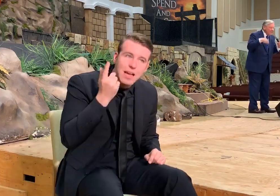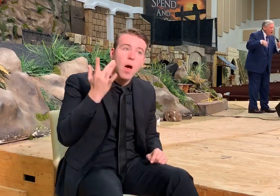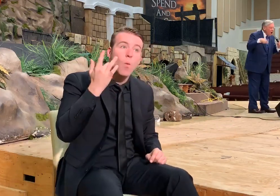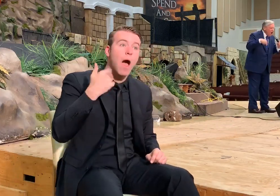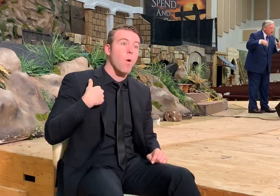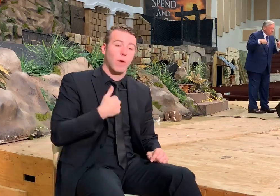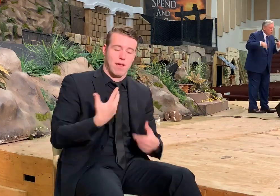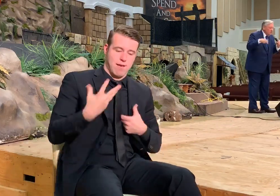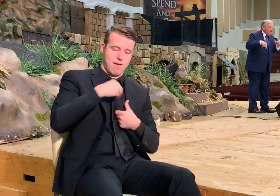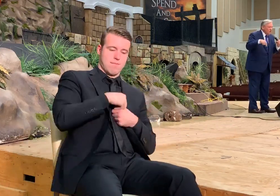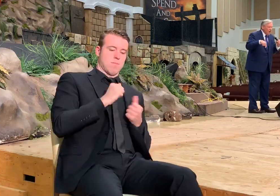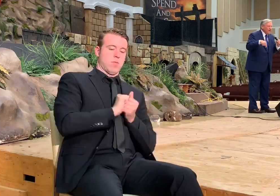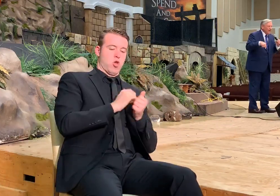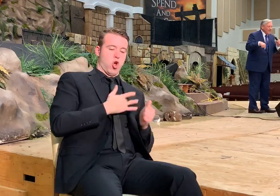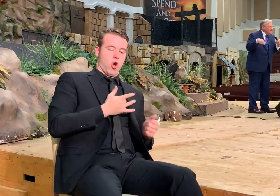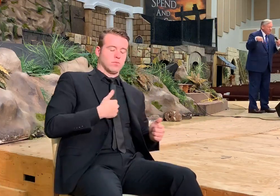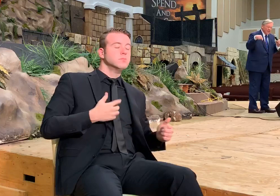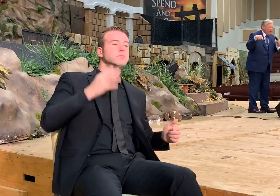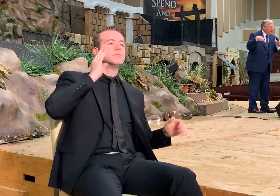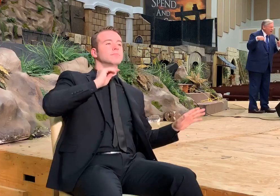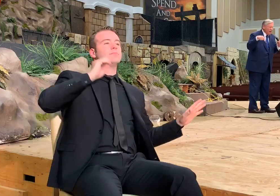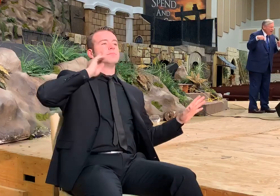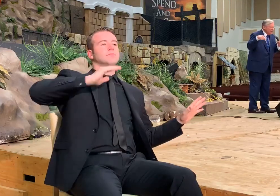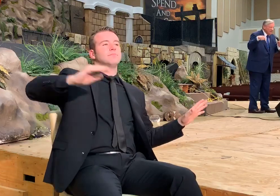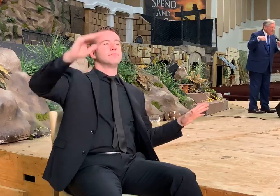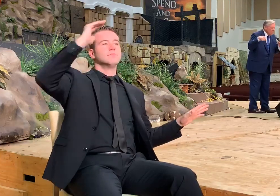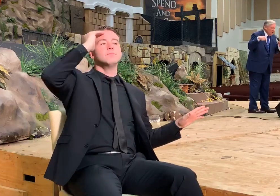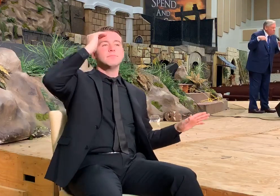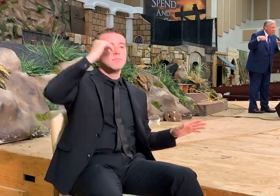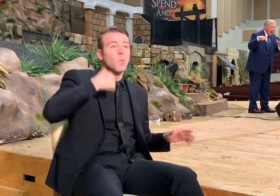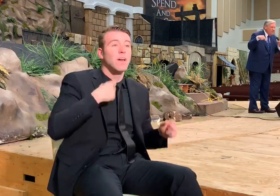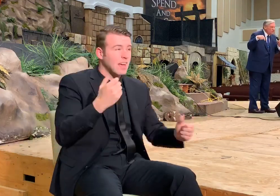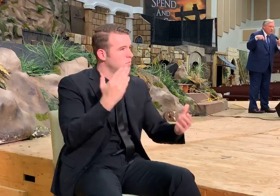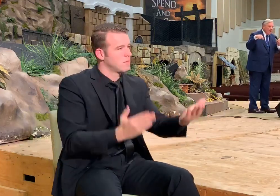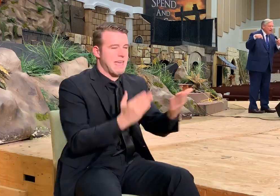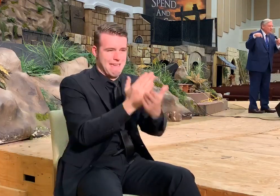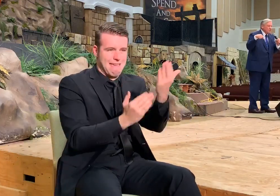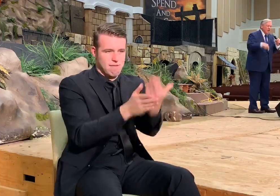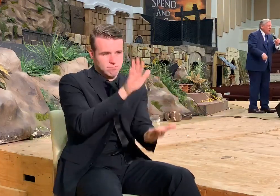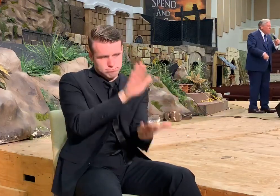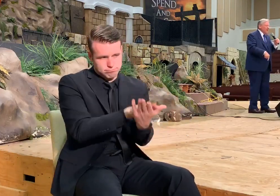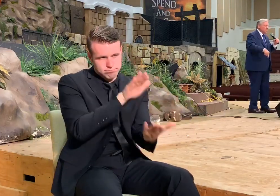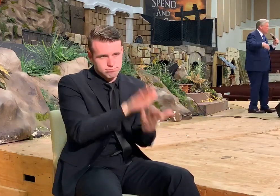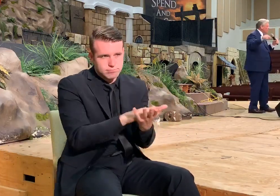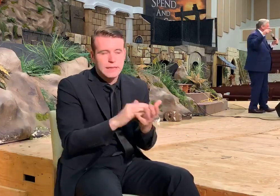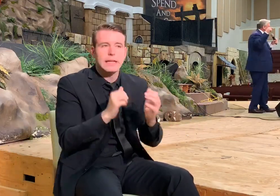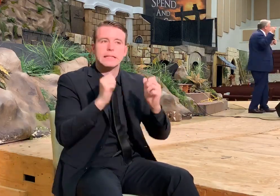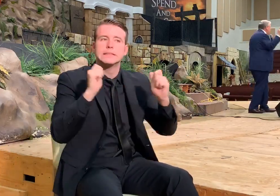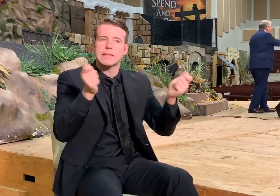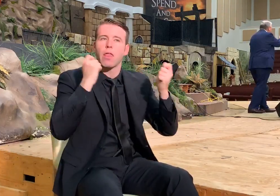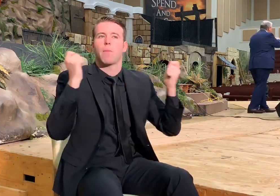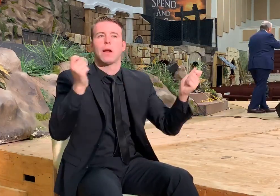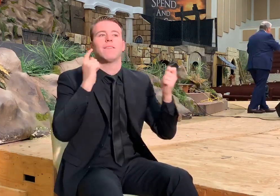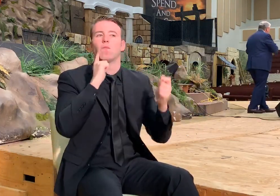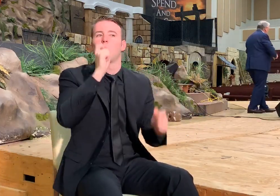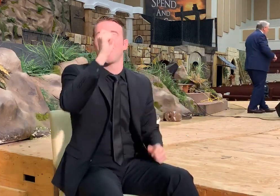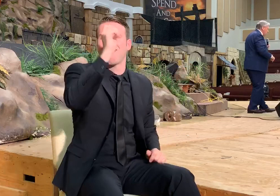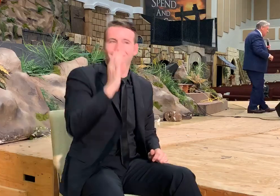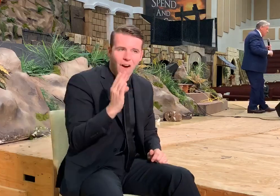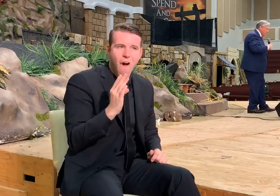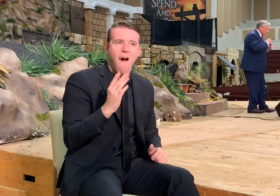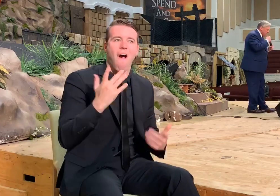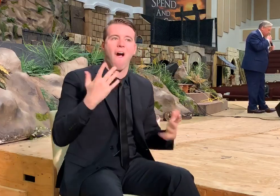it's happening in our hearts. We can at least give a little hand clap of praise and celebration for what God